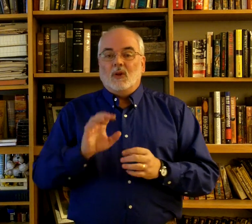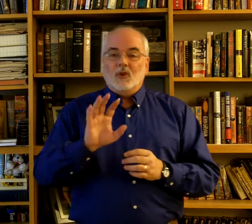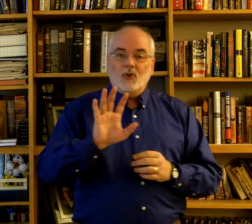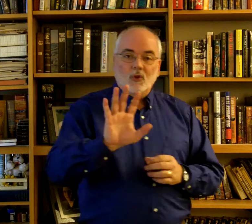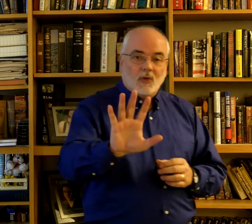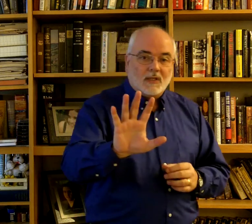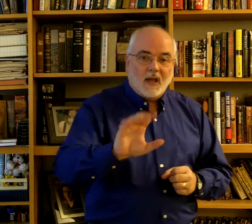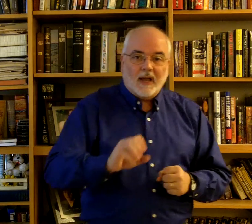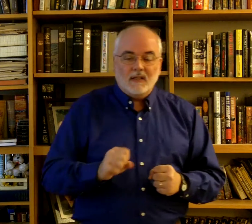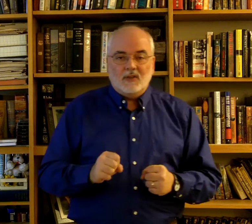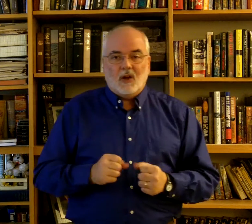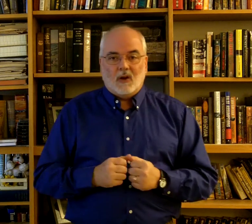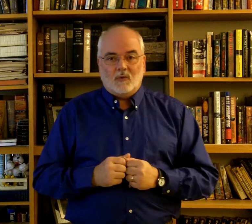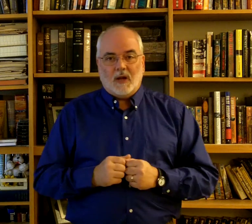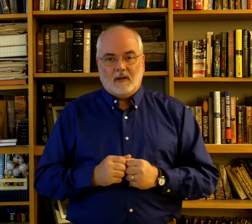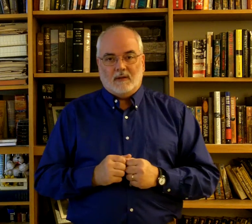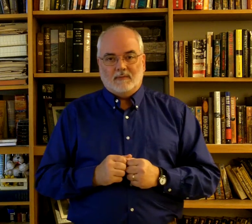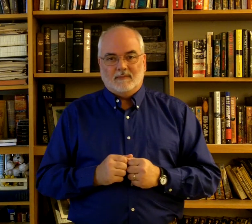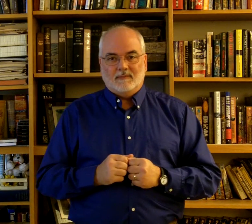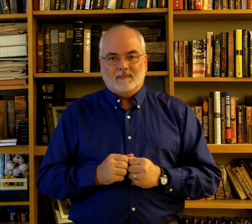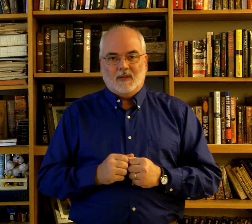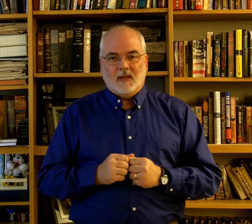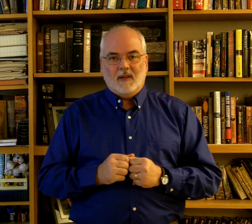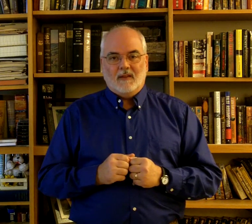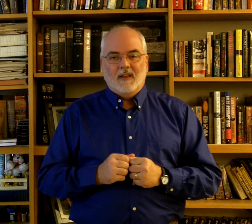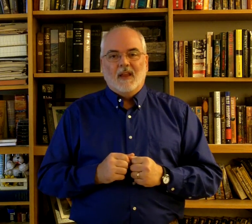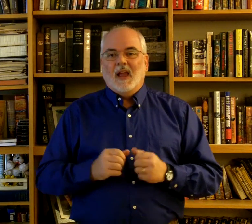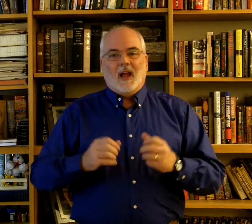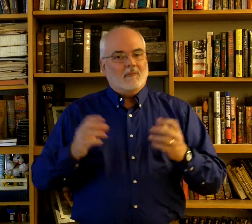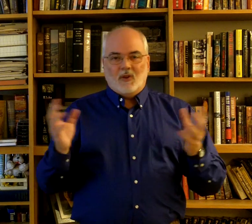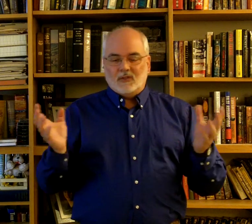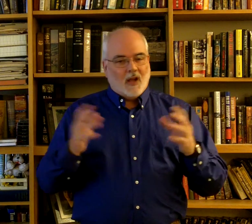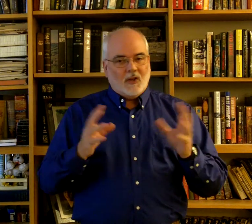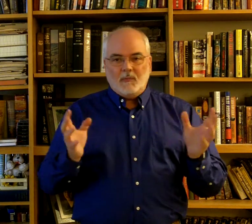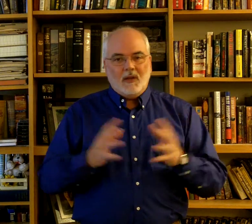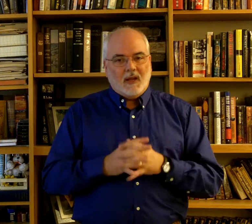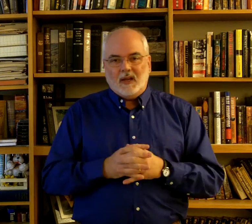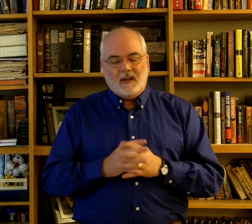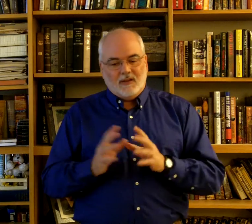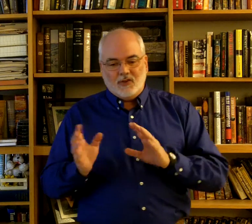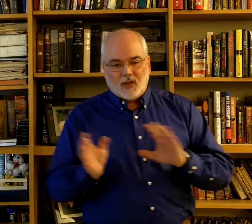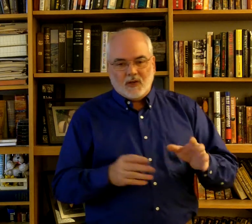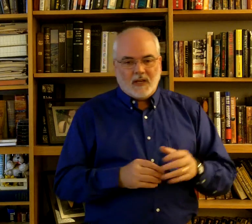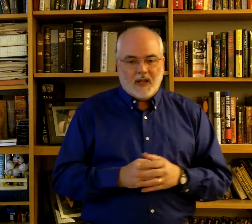your signs are right, okay? There's not going to be any judging down